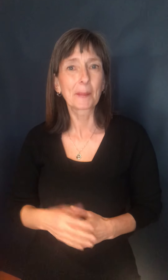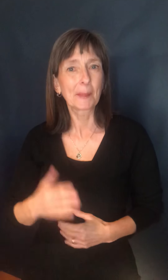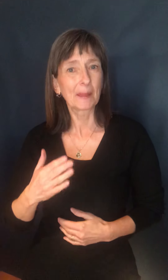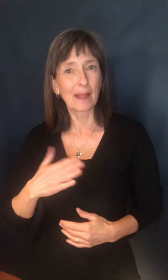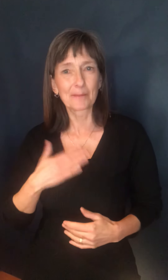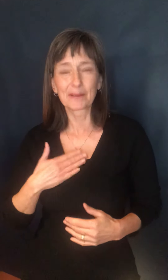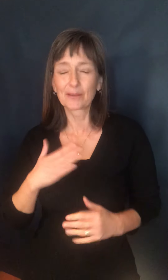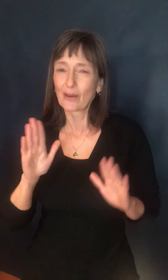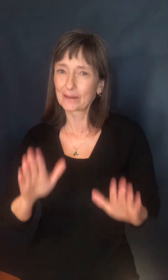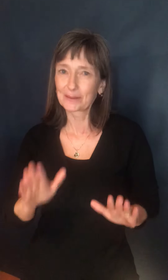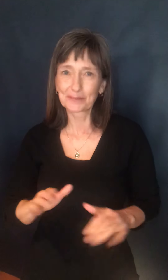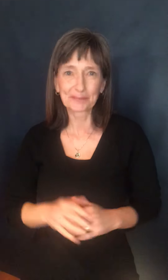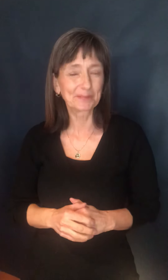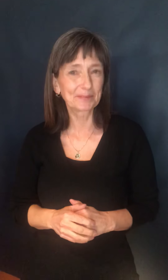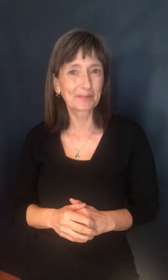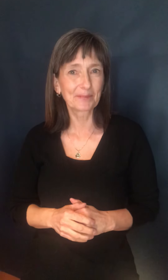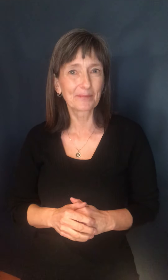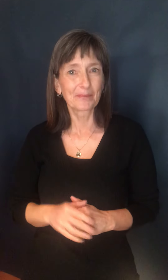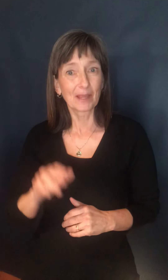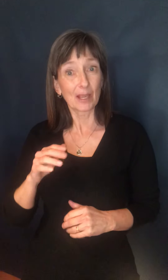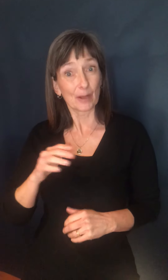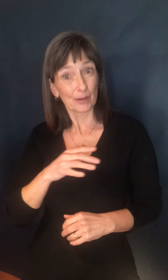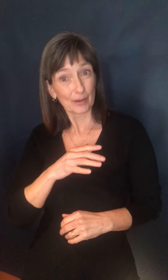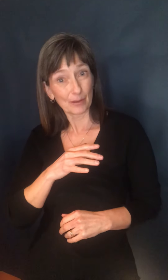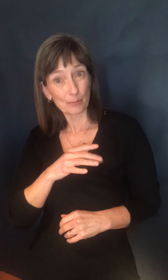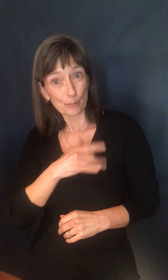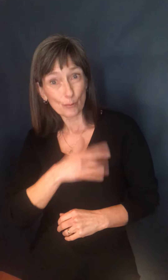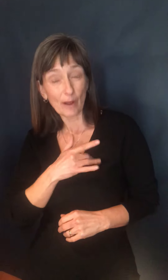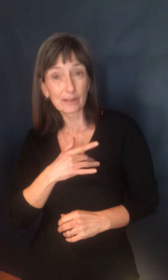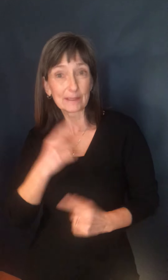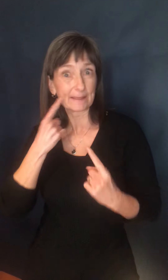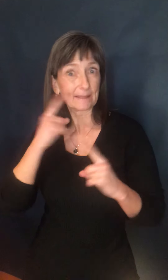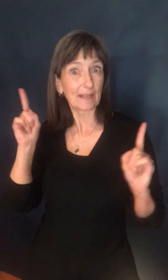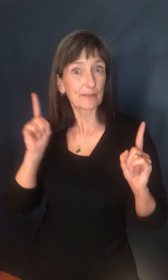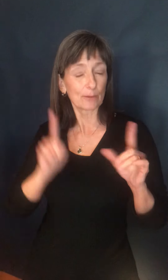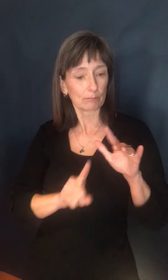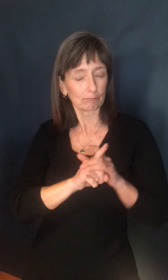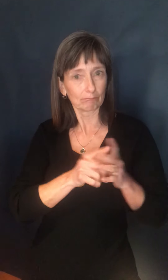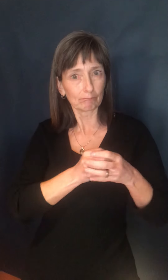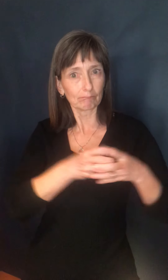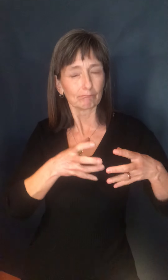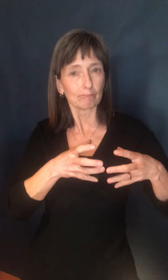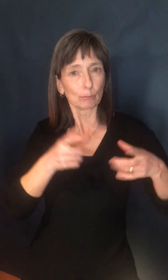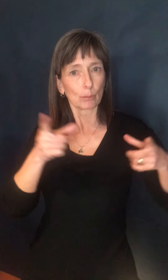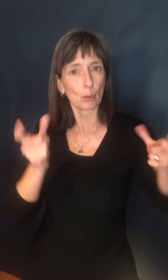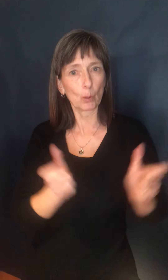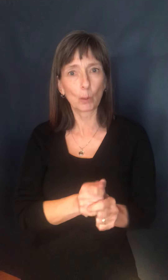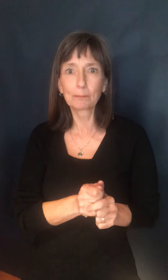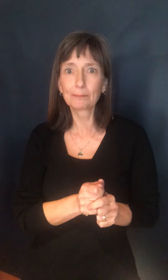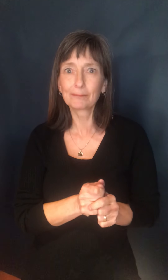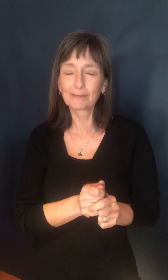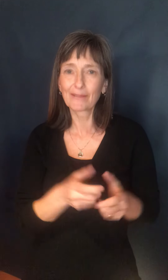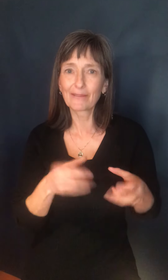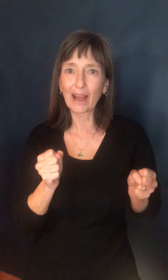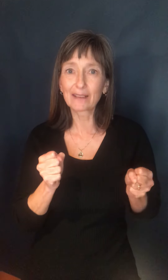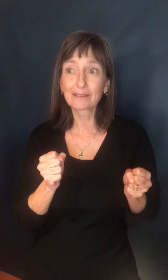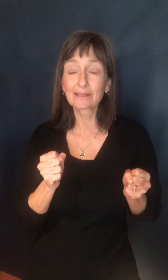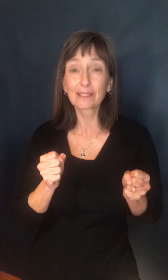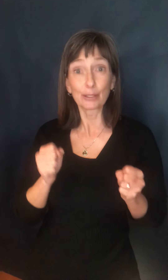levels. Our province has successfully dealt with an outbreak of the variant. More people can return to see to their livelihoods and see their loved